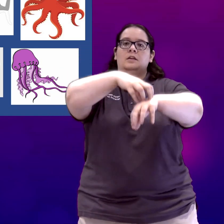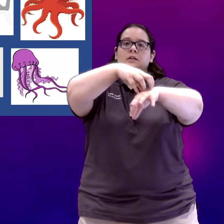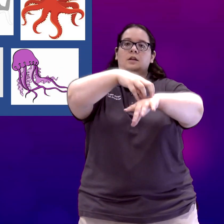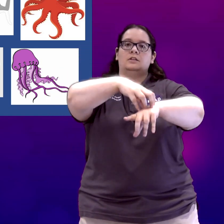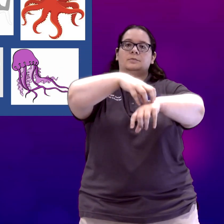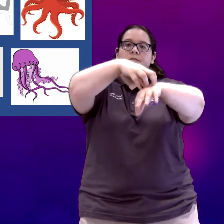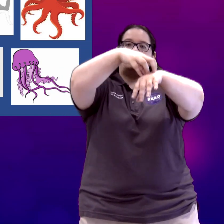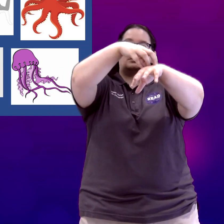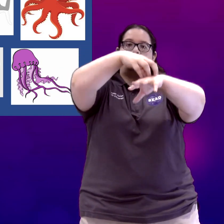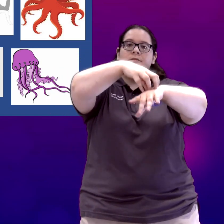Octopus.